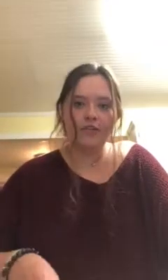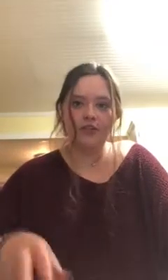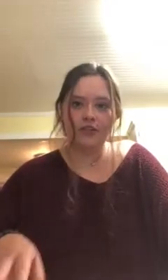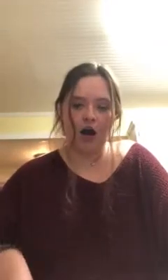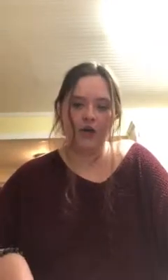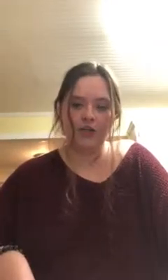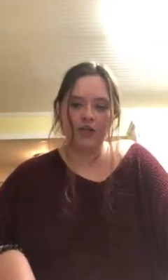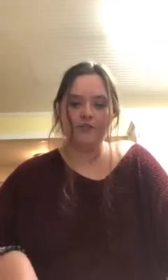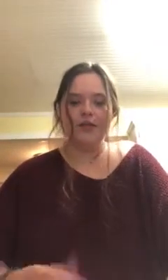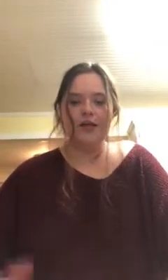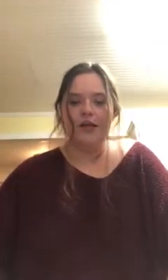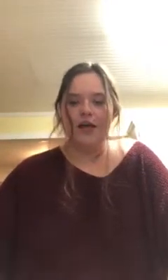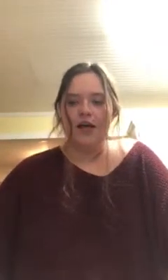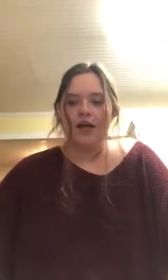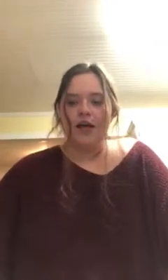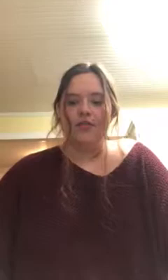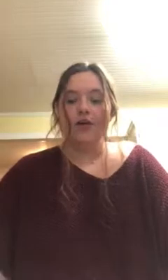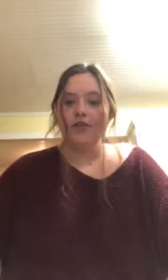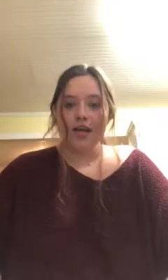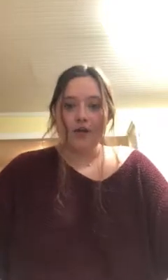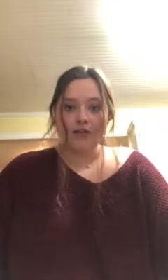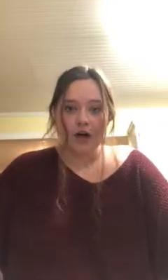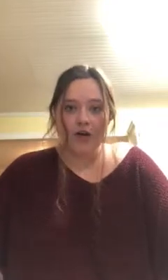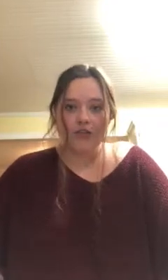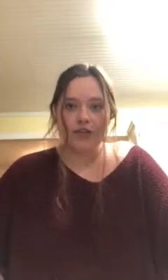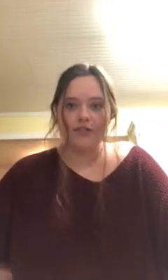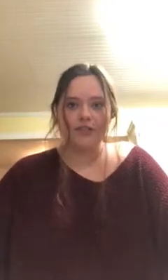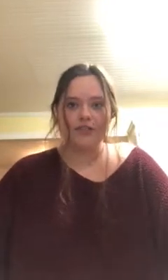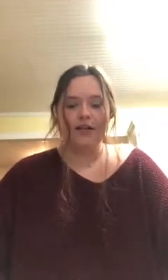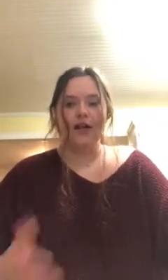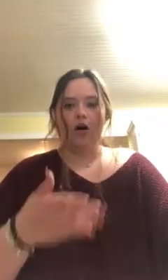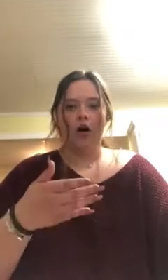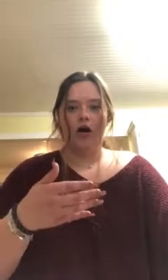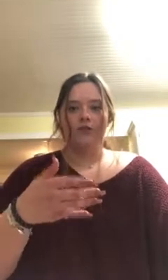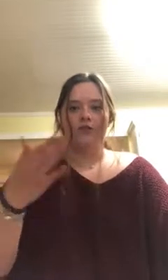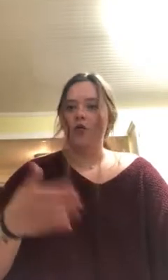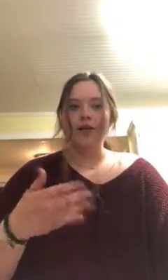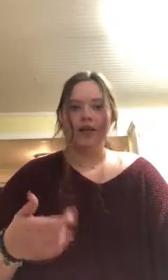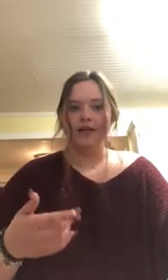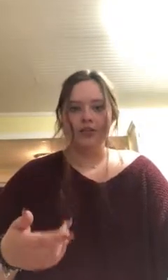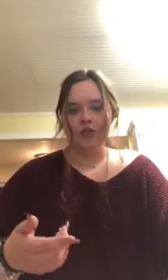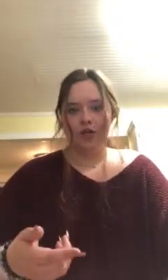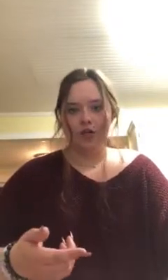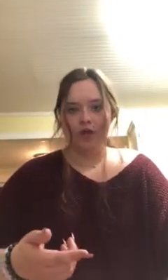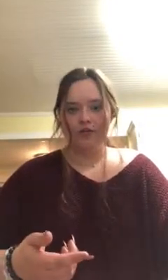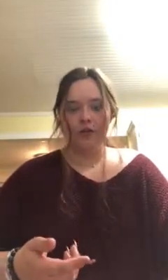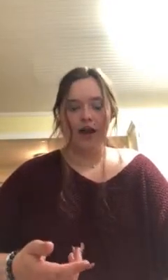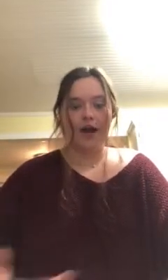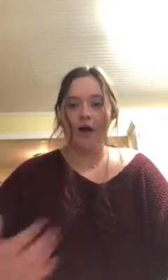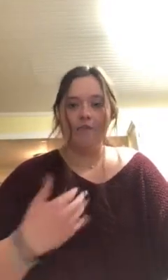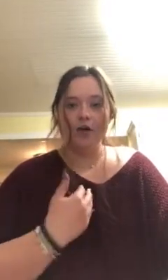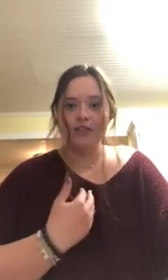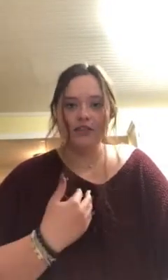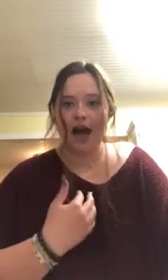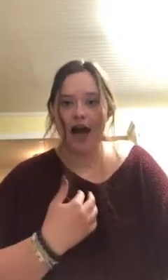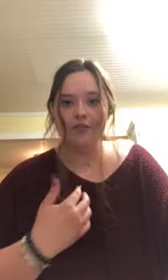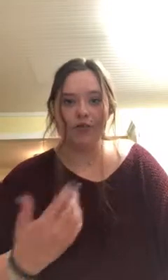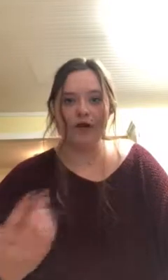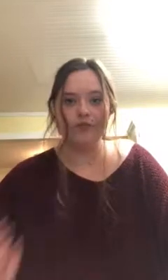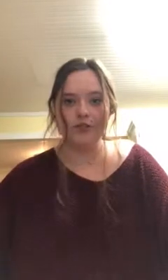different scholarships. The good thing about scholarships is there are so many that you can apply for and I'm personally I have applied for